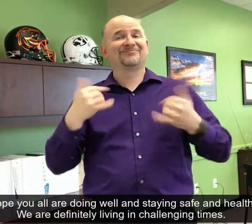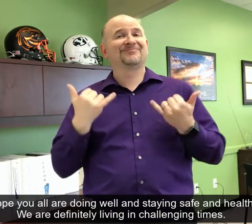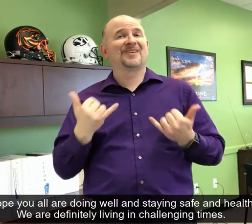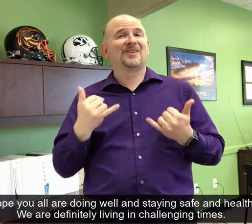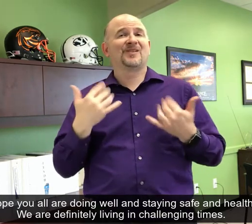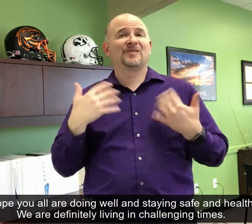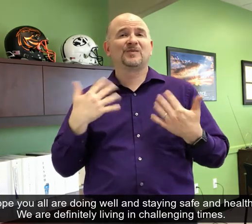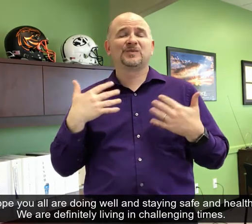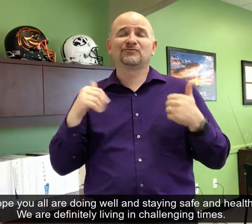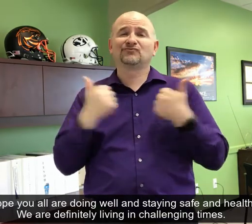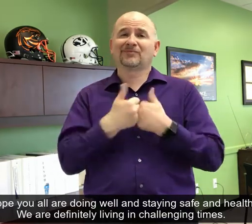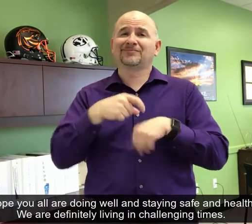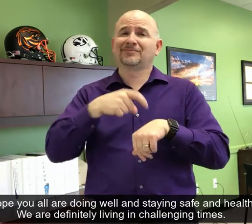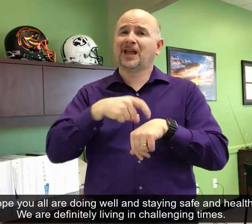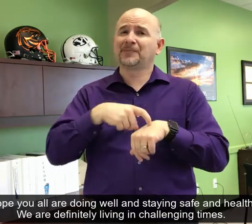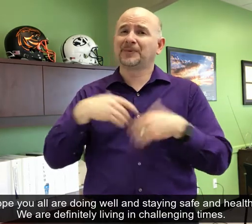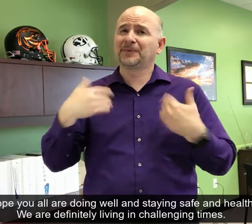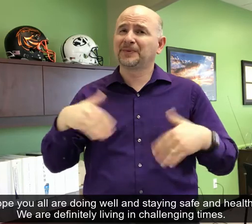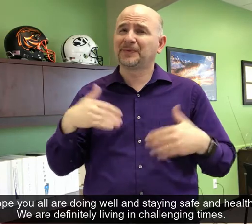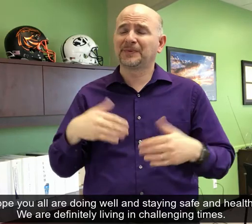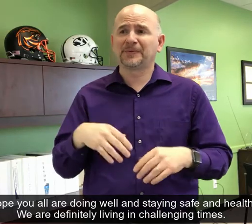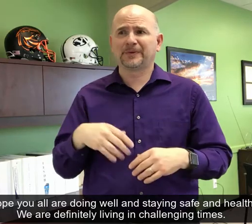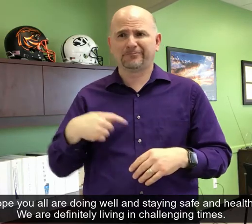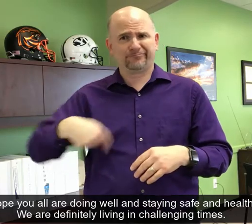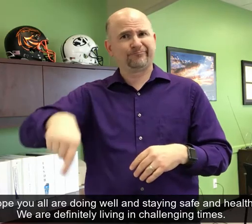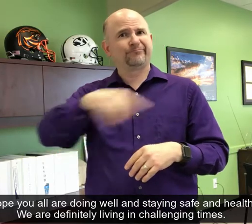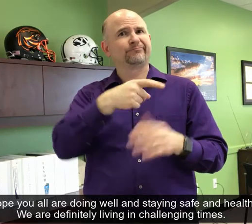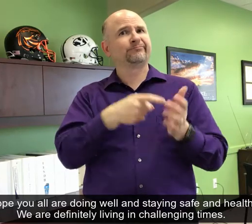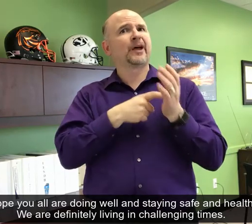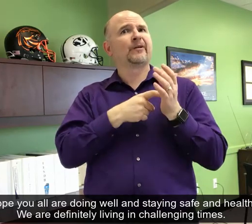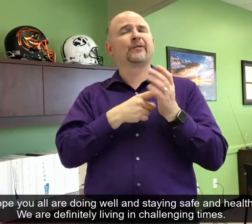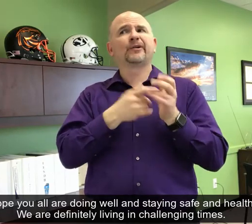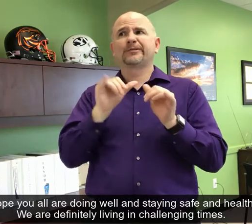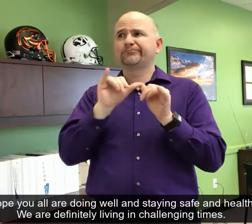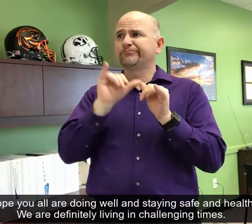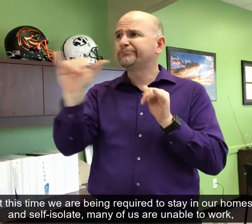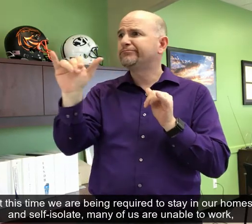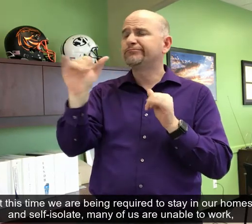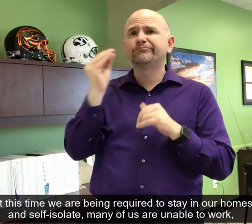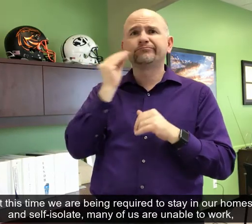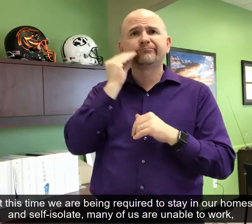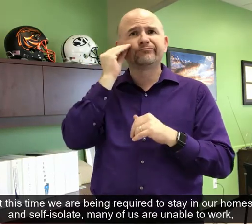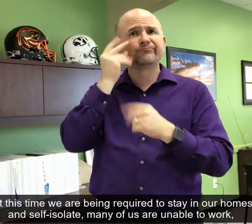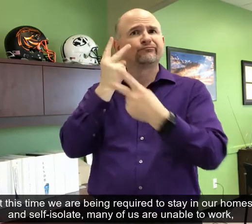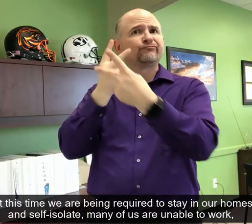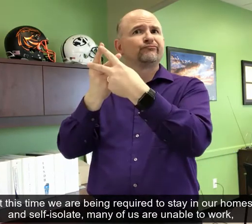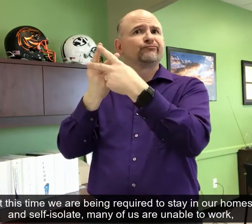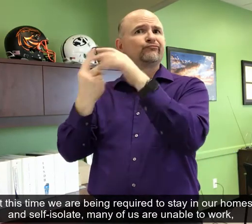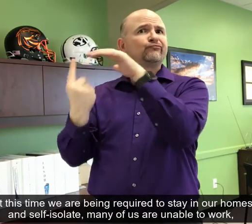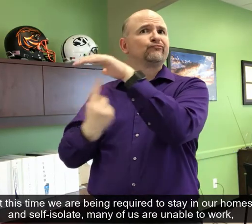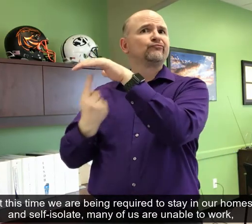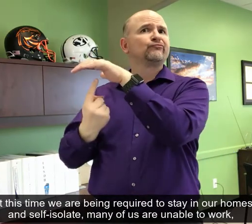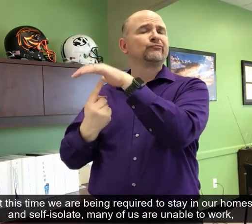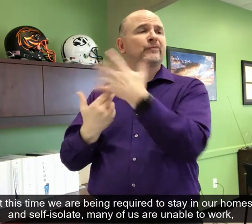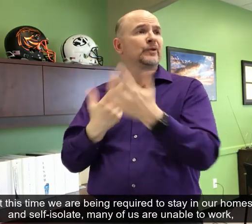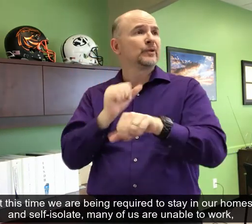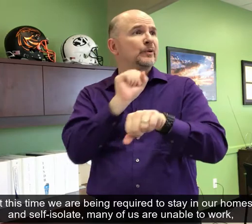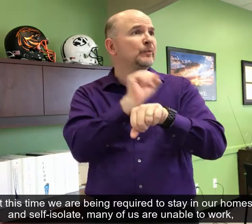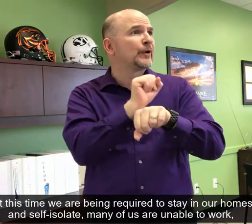We are definitely living in challenging times. At this time, we are being required to stay in our homes and self